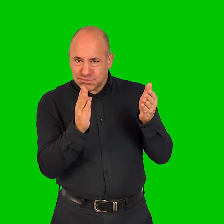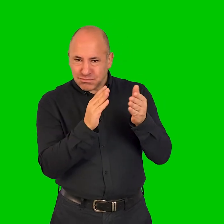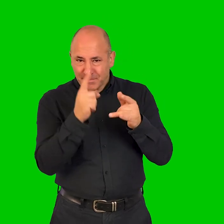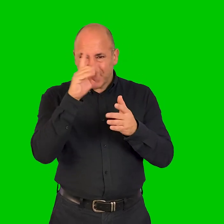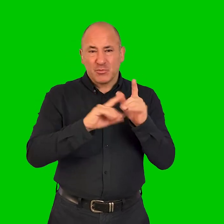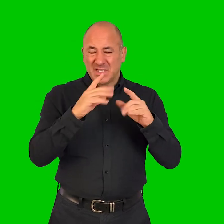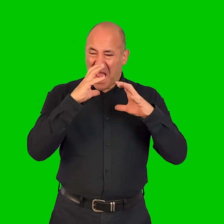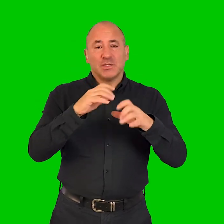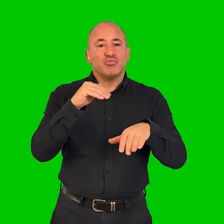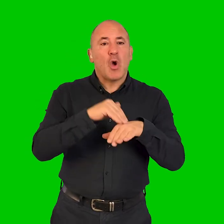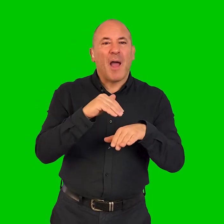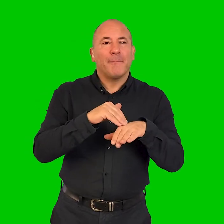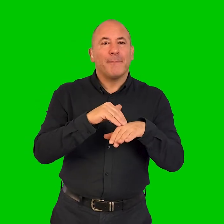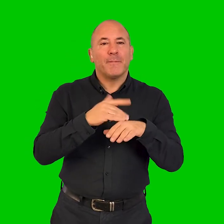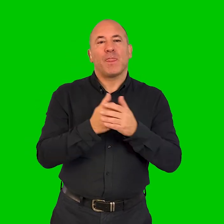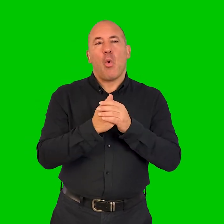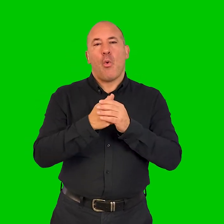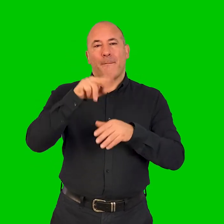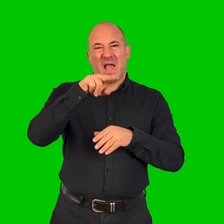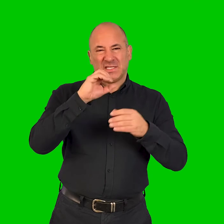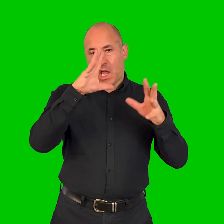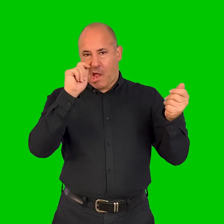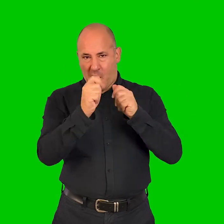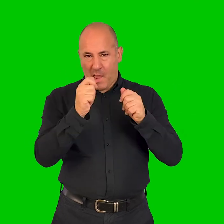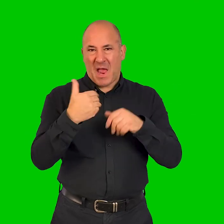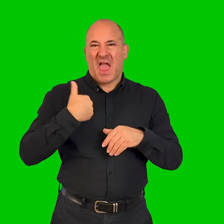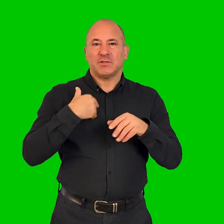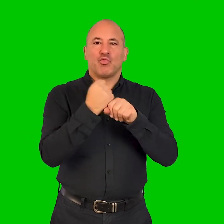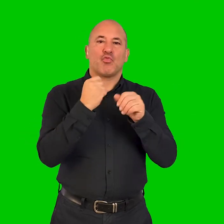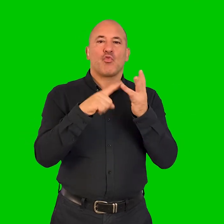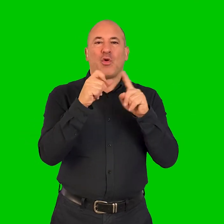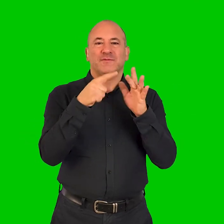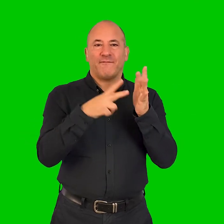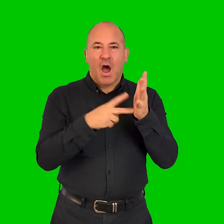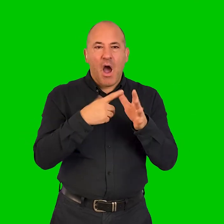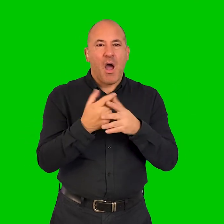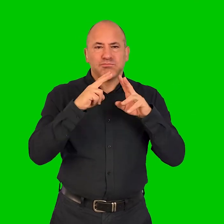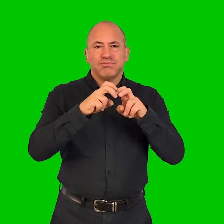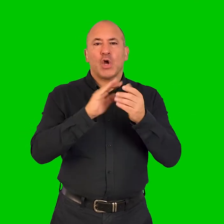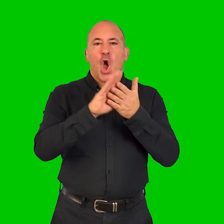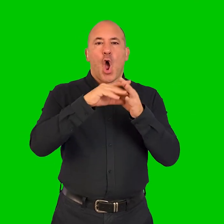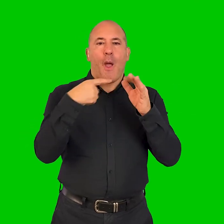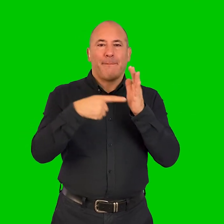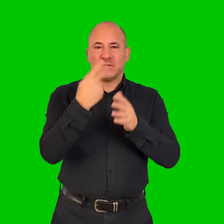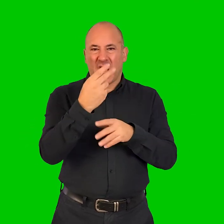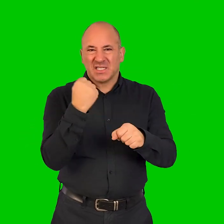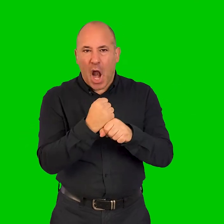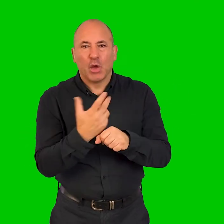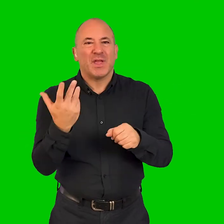which looks at the experiences of hate crime, a reimagined painting of Lady Godiva, an exploration of the Herbert Art Gallery and Museum's Natural